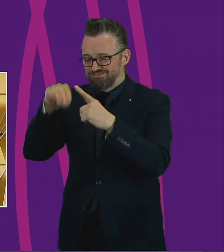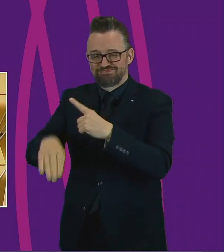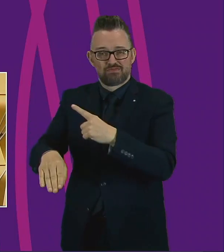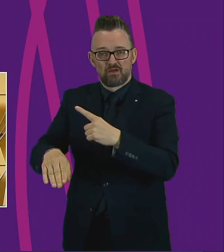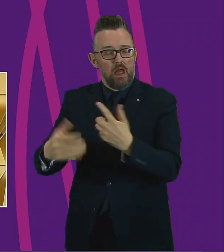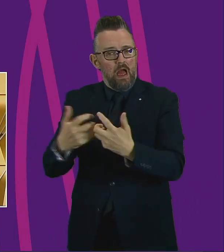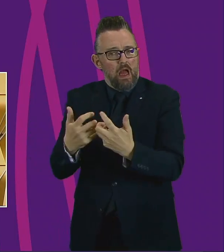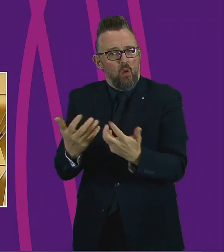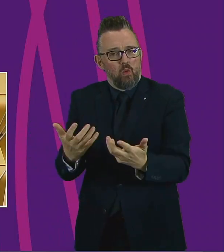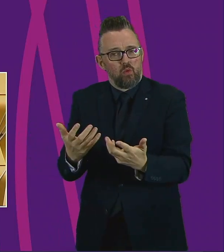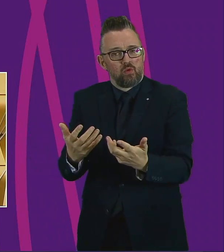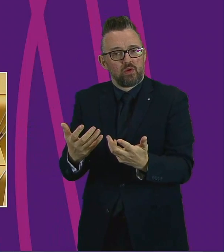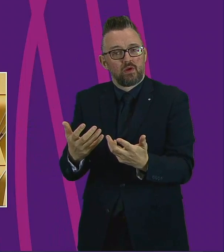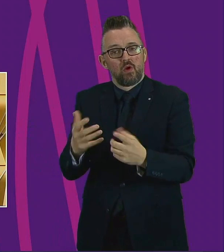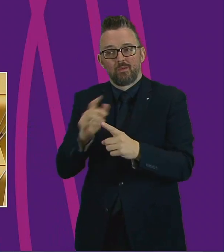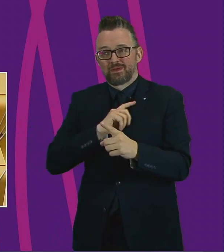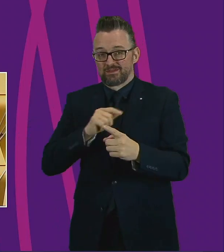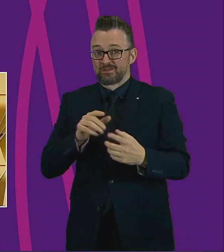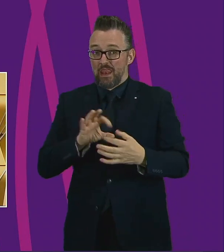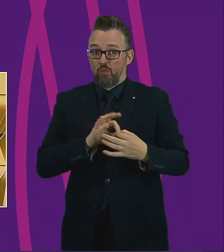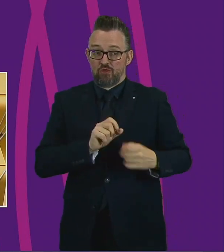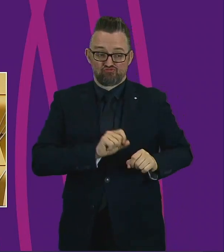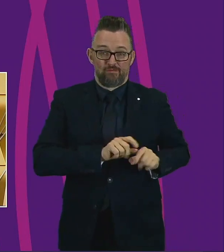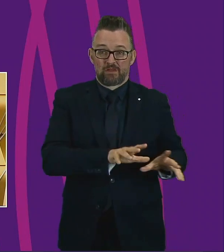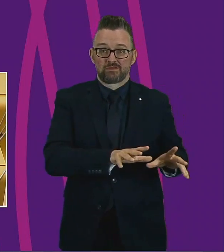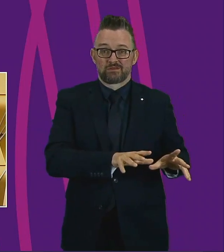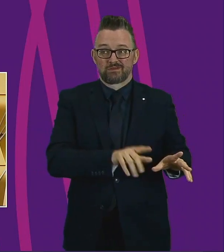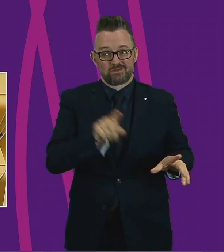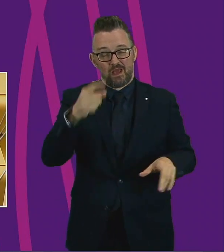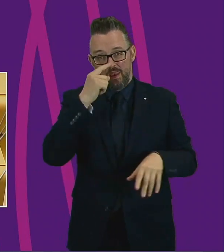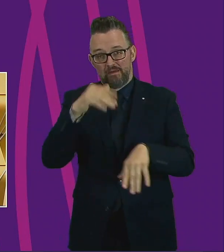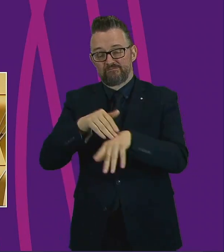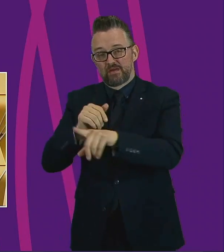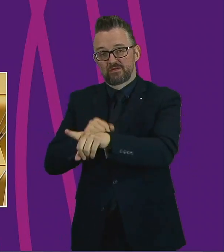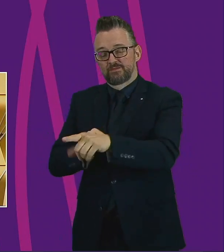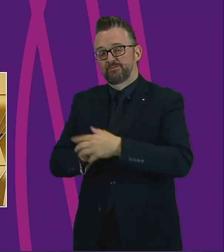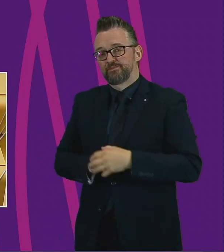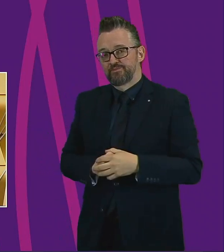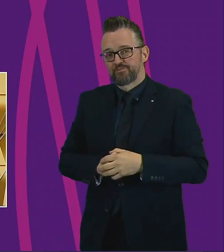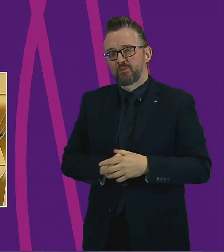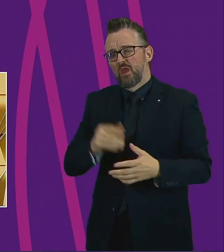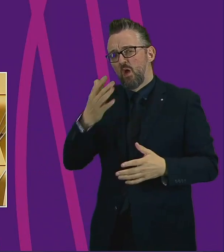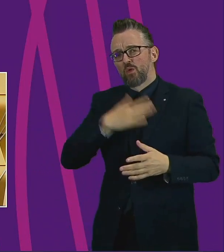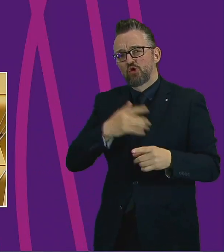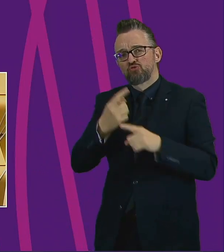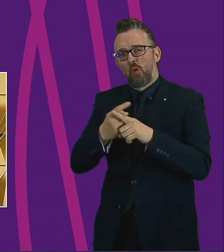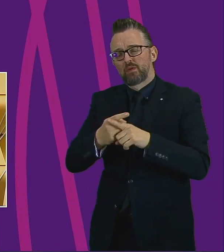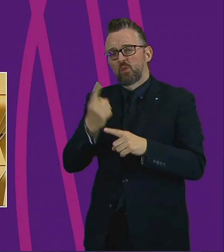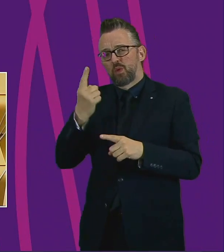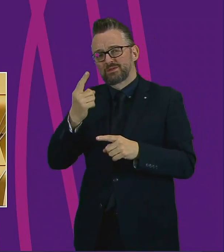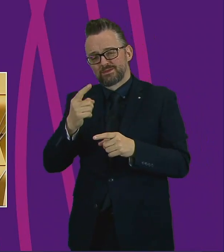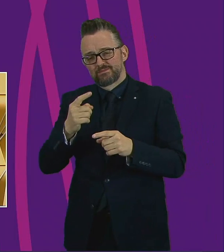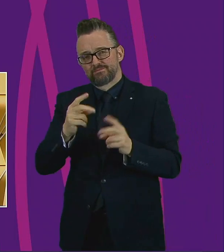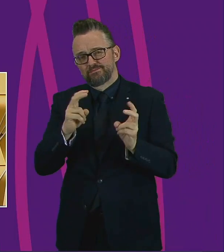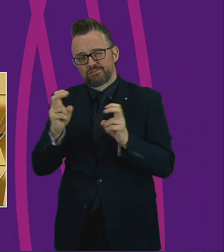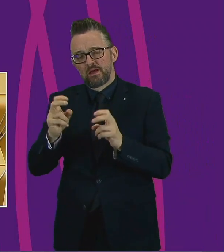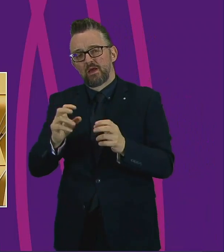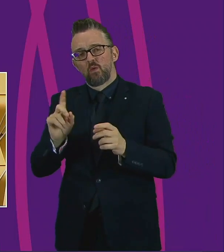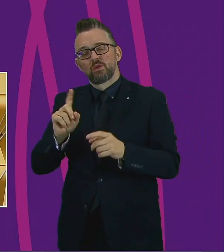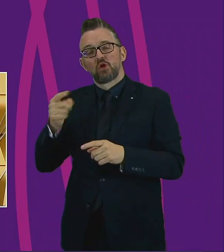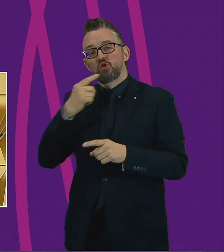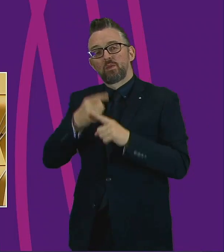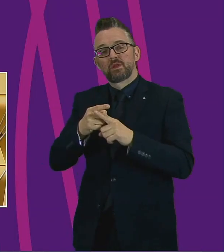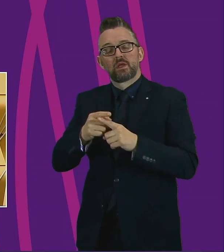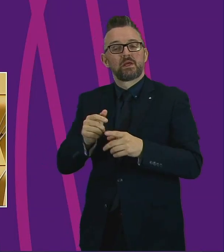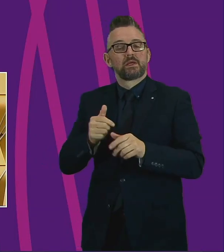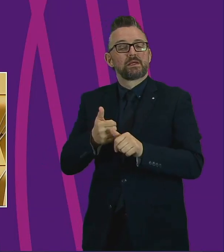our society in response to this crisis. I also wanted to touch upon an area that Andy Whiteman covered which is around support in particular